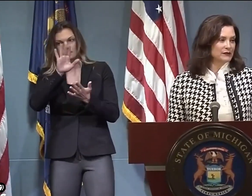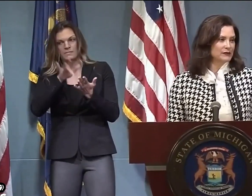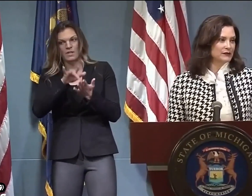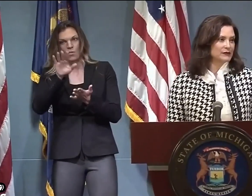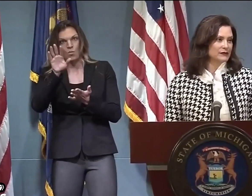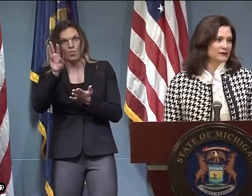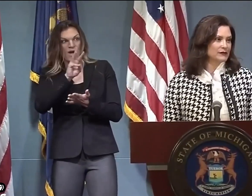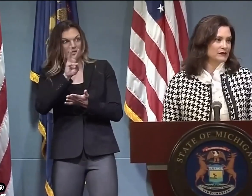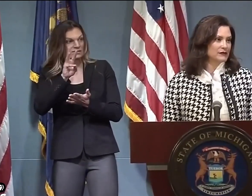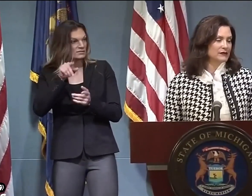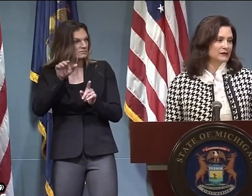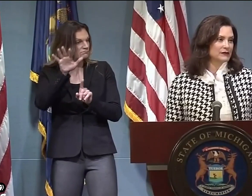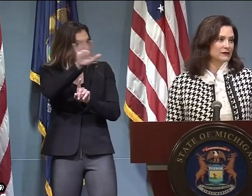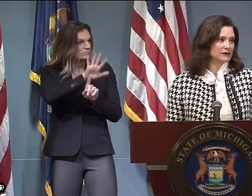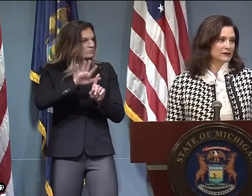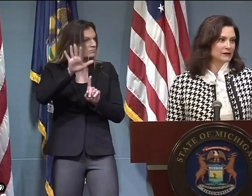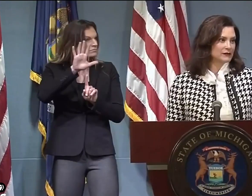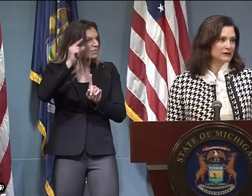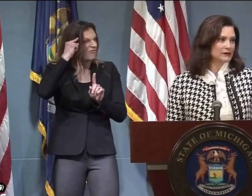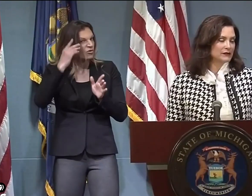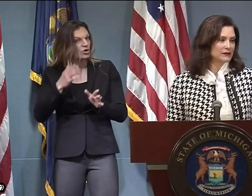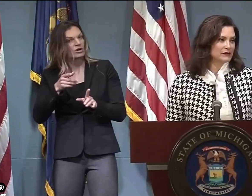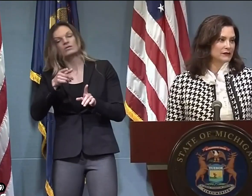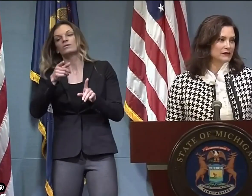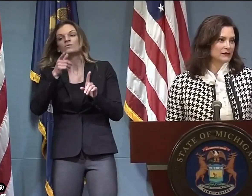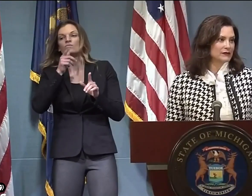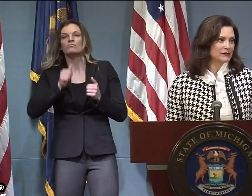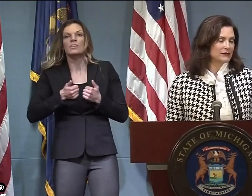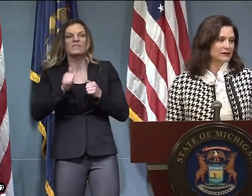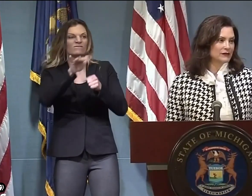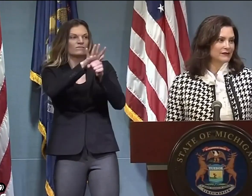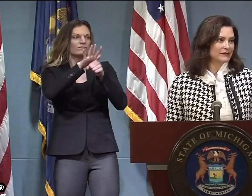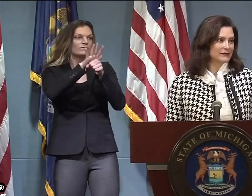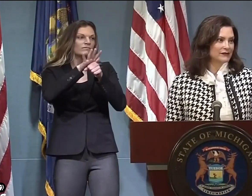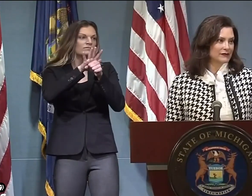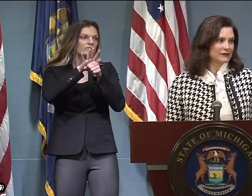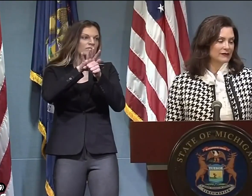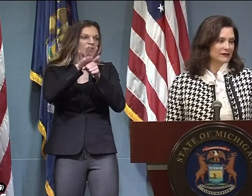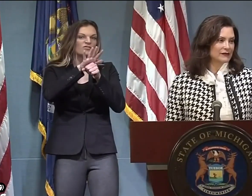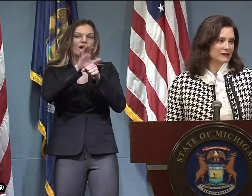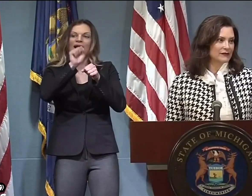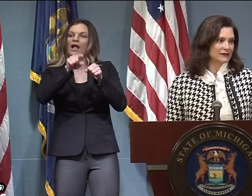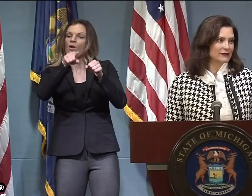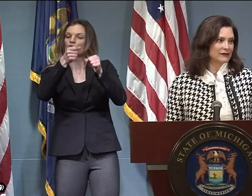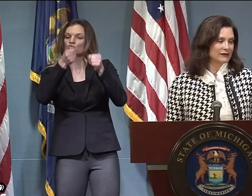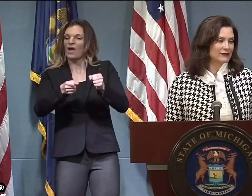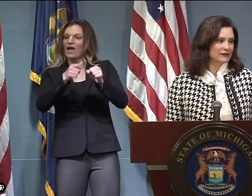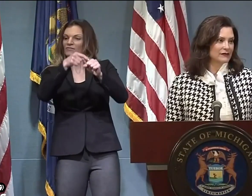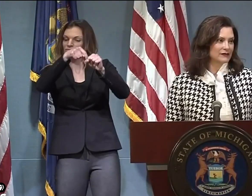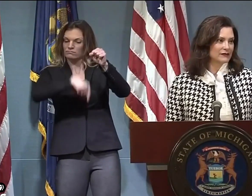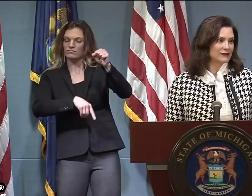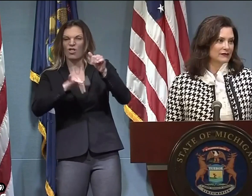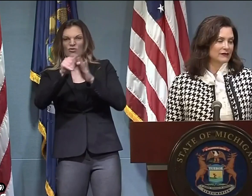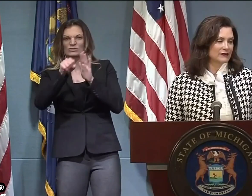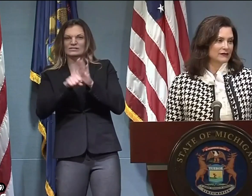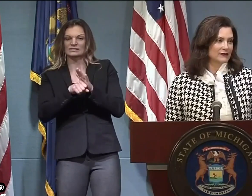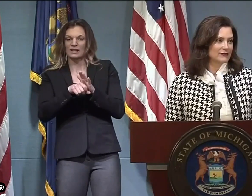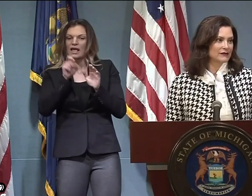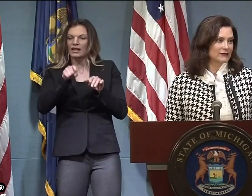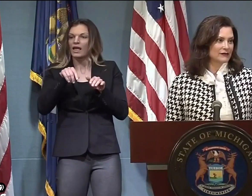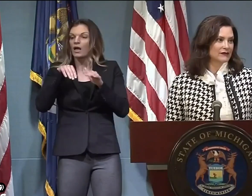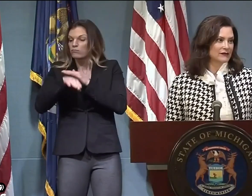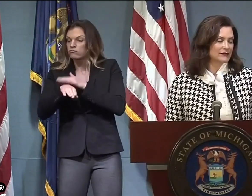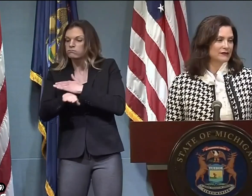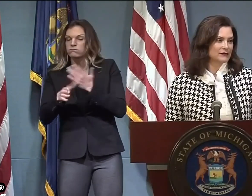before. But we know that someone who lives in Niles can go to, you know, can just go south of the border and do